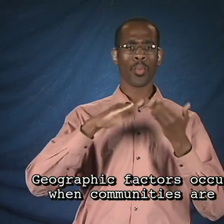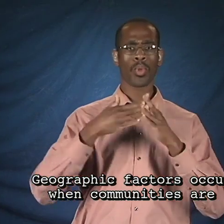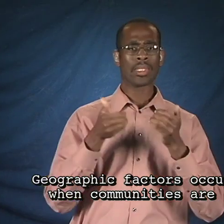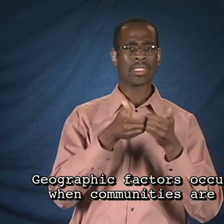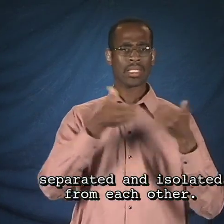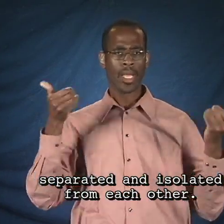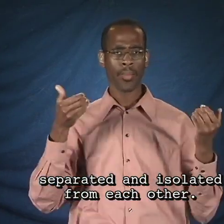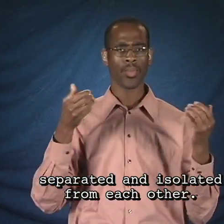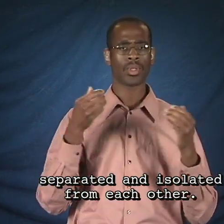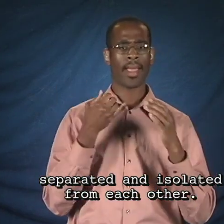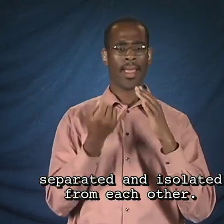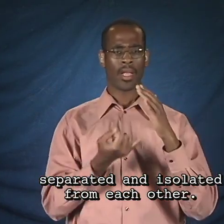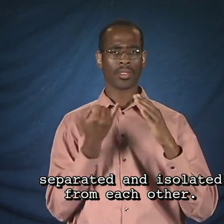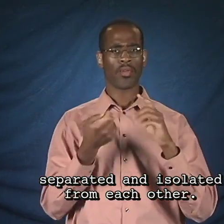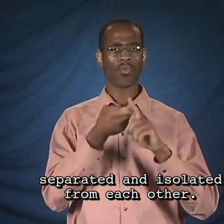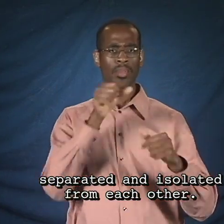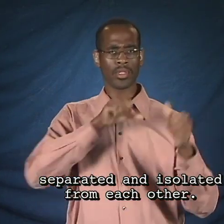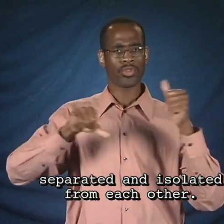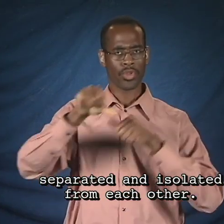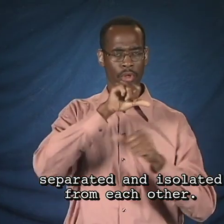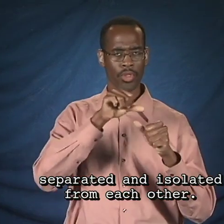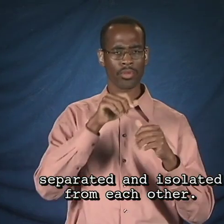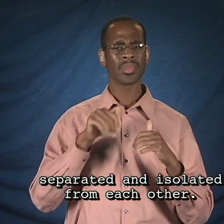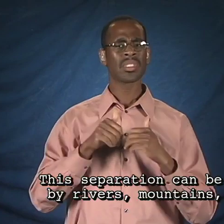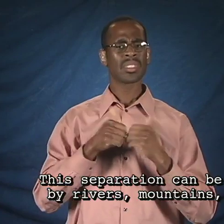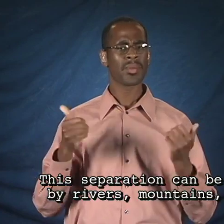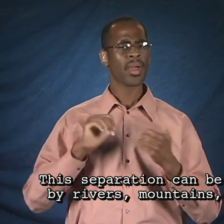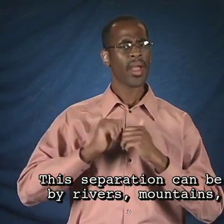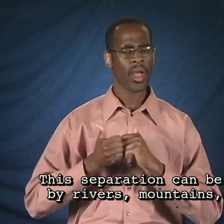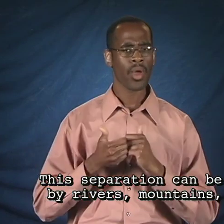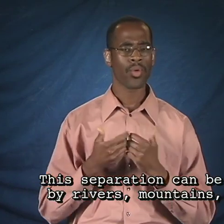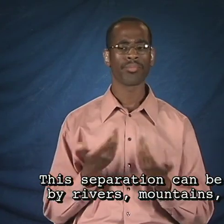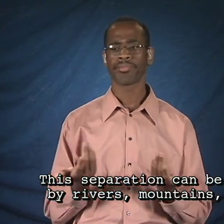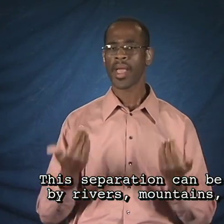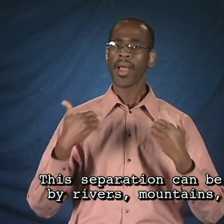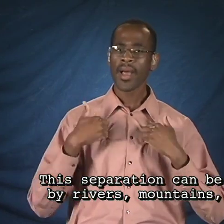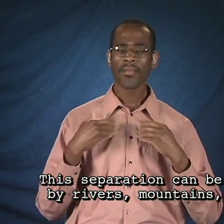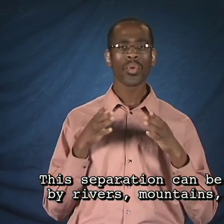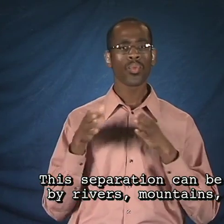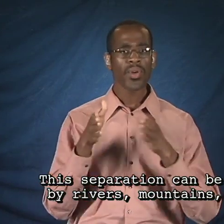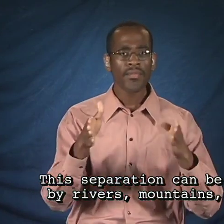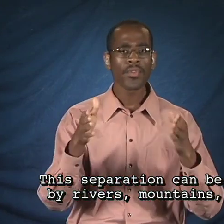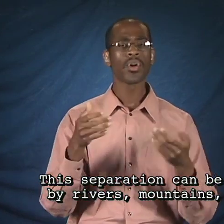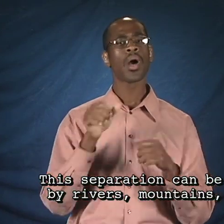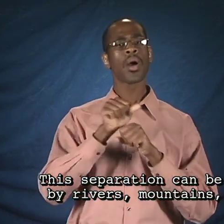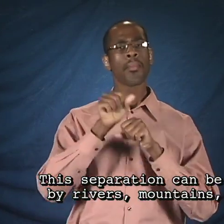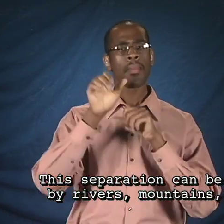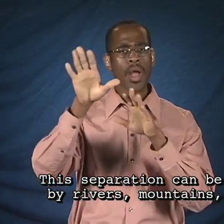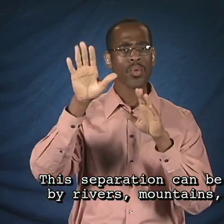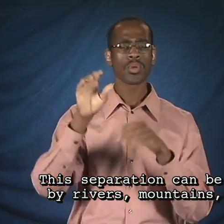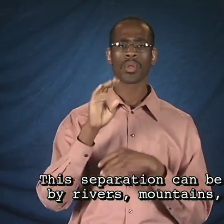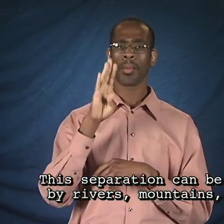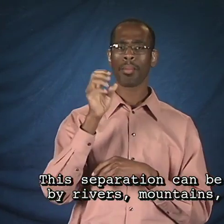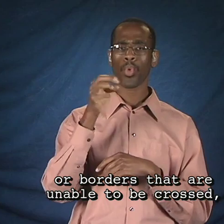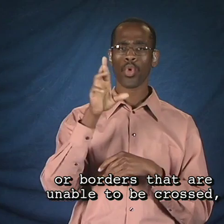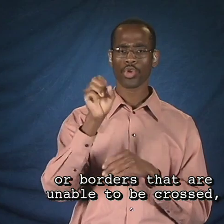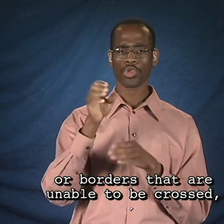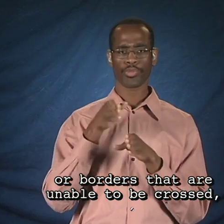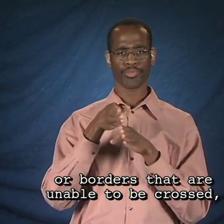are separated and isolated from each other. This separation can be by rivers, mountains, or